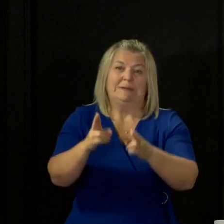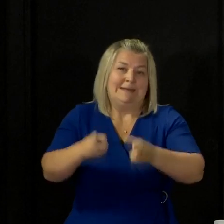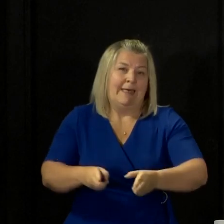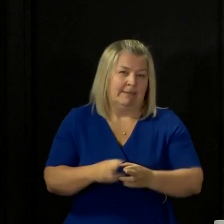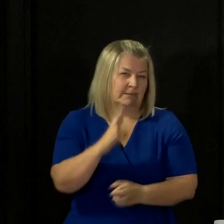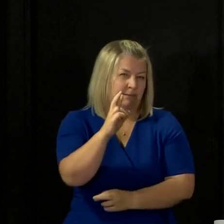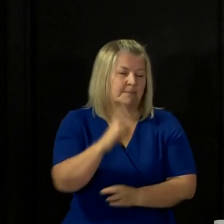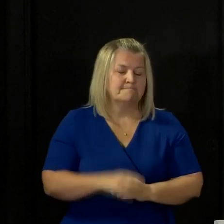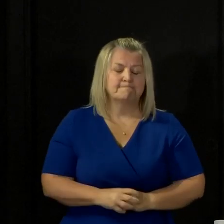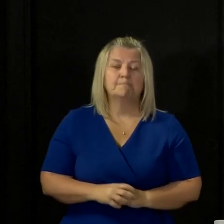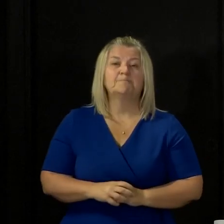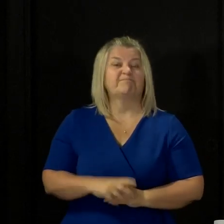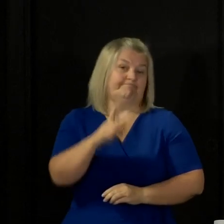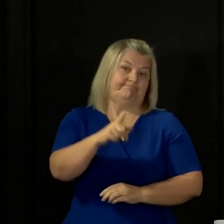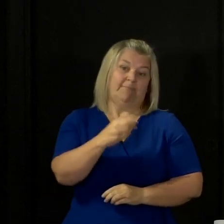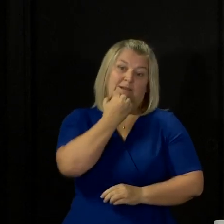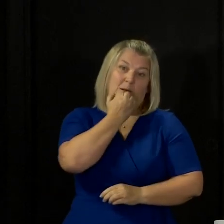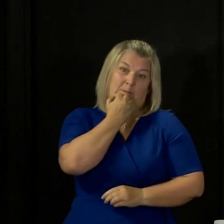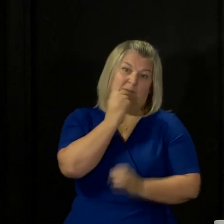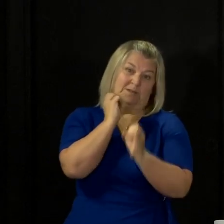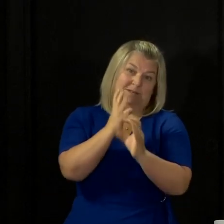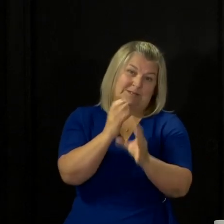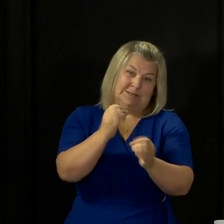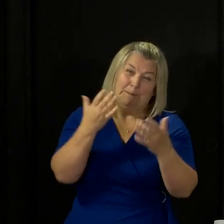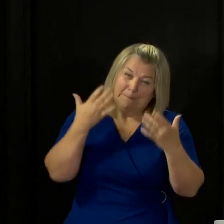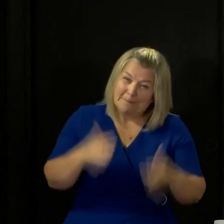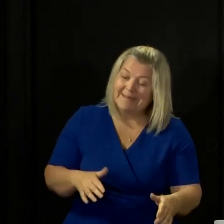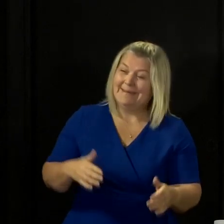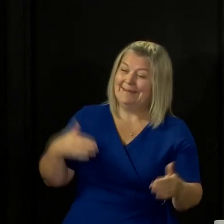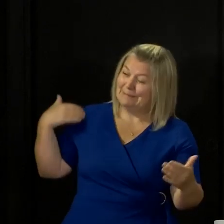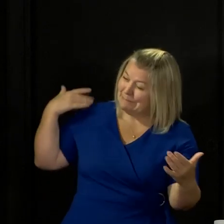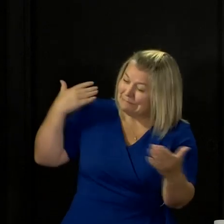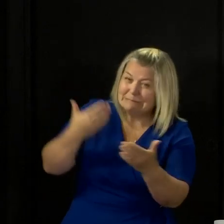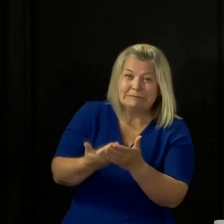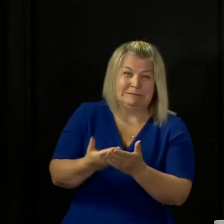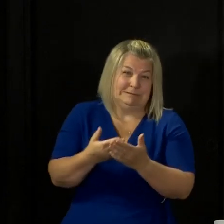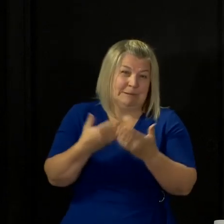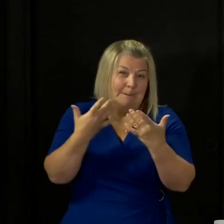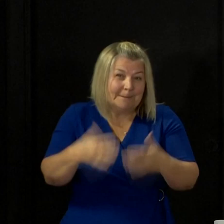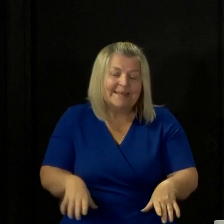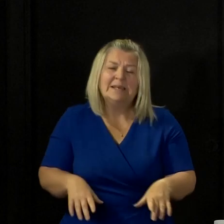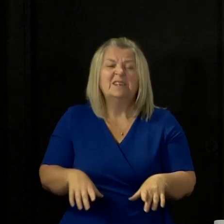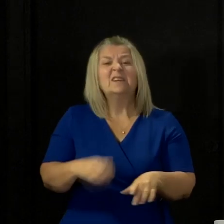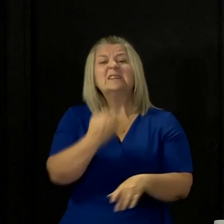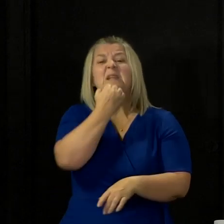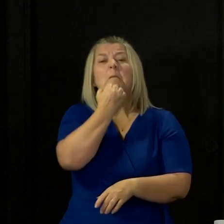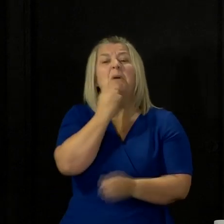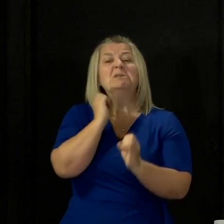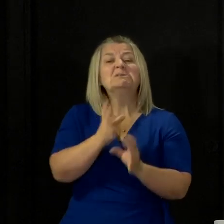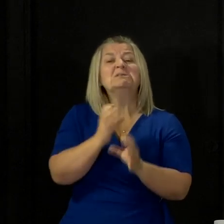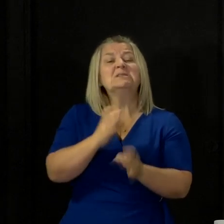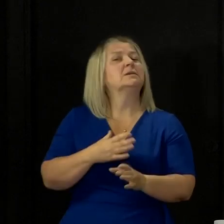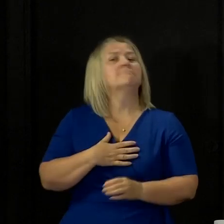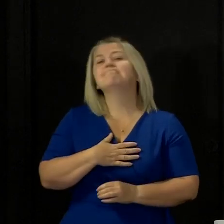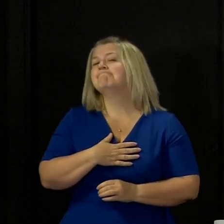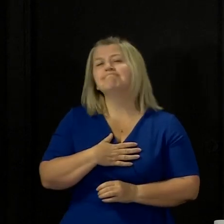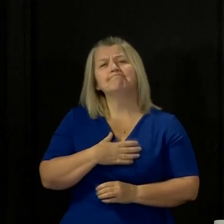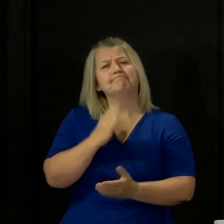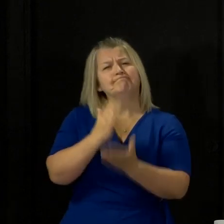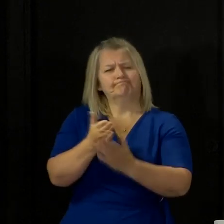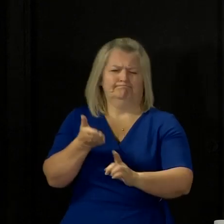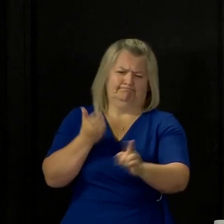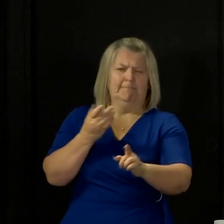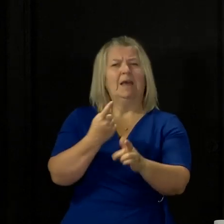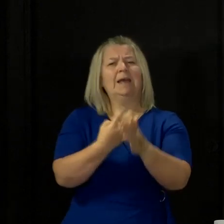always, of course, I want to stress that the figures I have been reporting over the past few weeks are not just statistics. They represent individuals whose